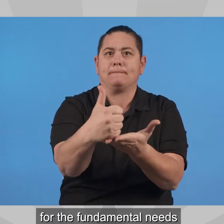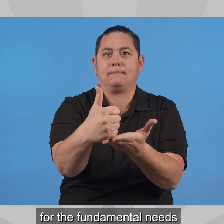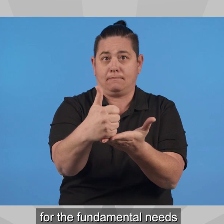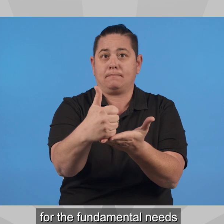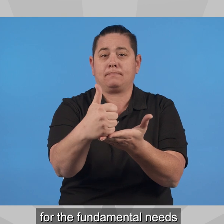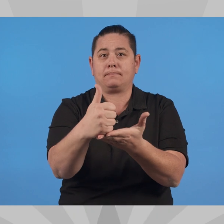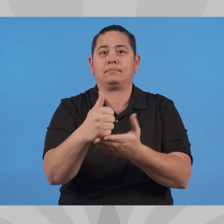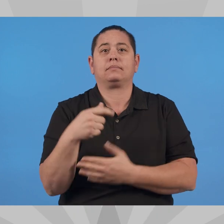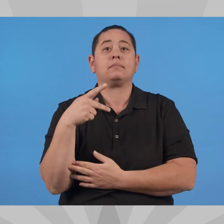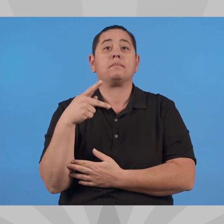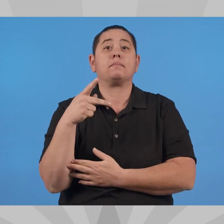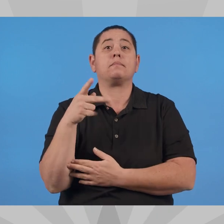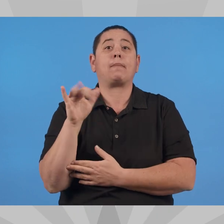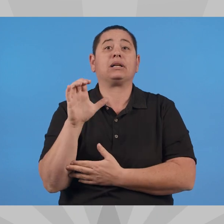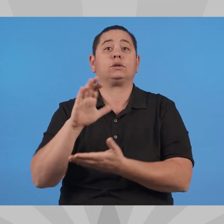Arizonans.